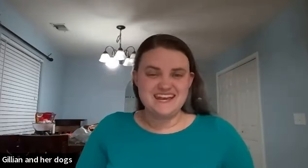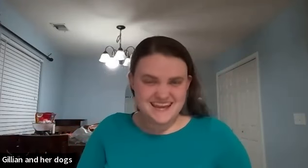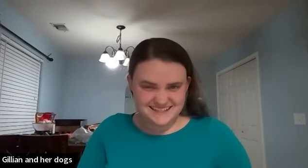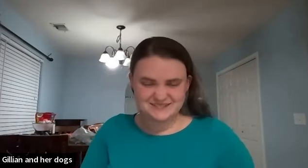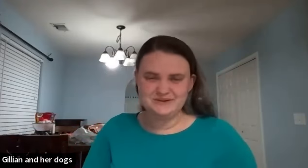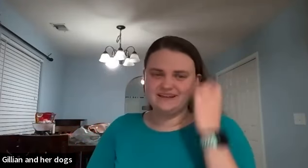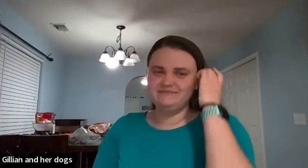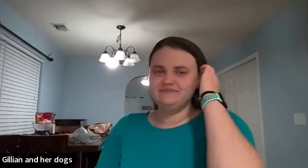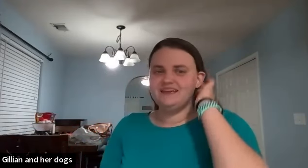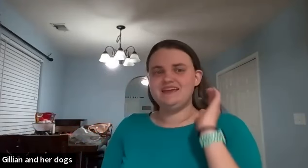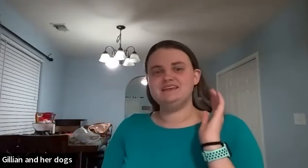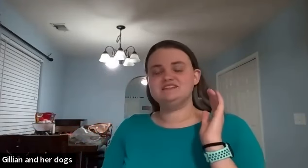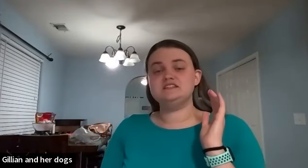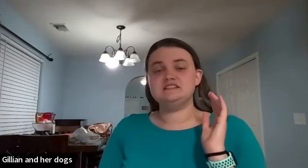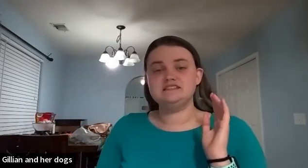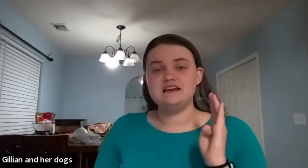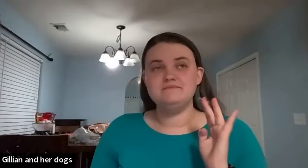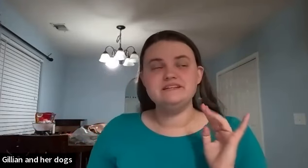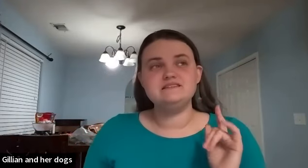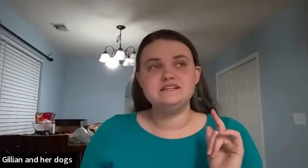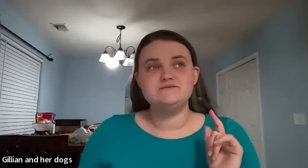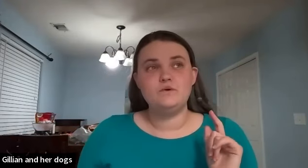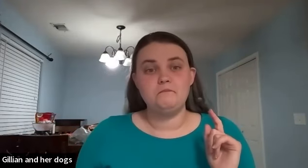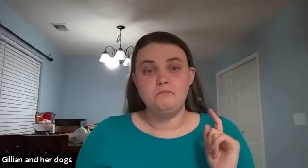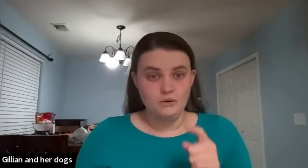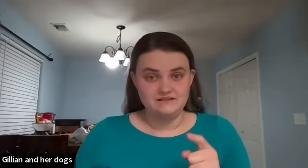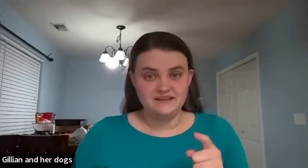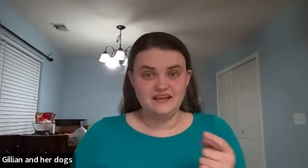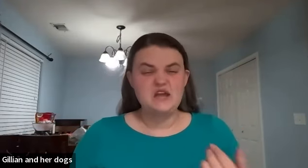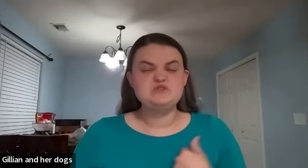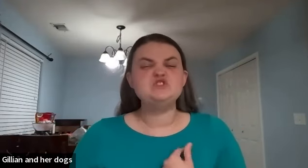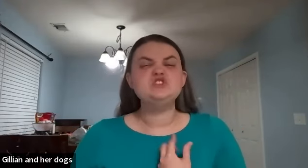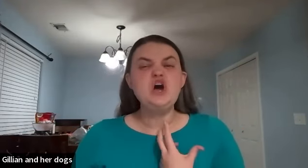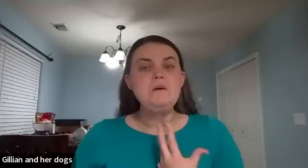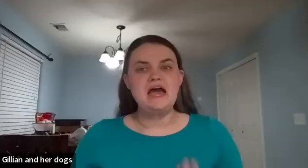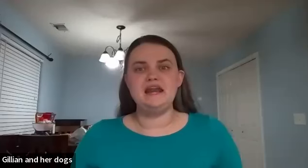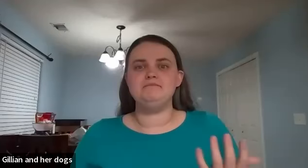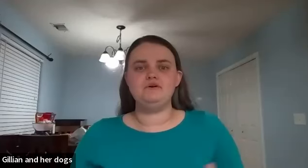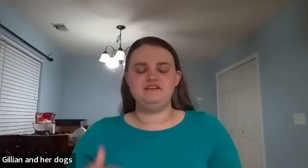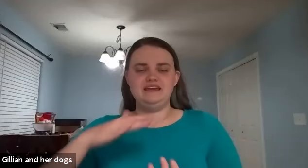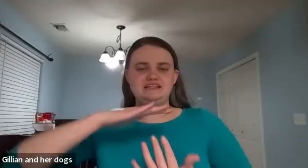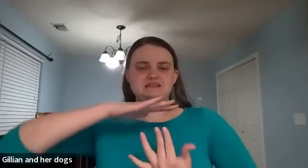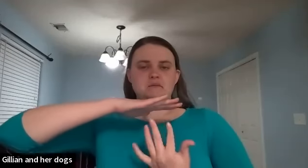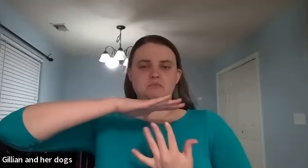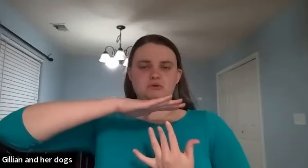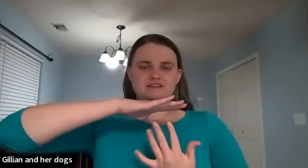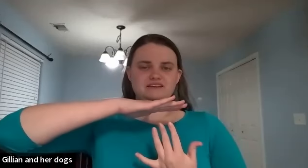next one is it's the sign basically it's for boiling like i'm so mad i'm boiling and it's boiling